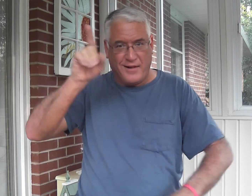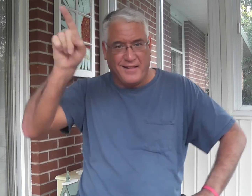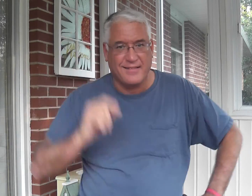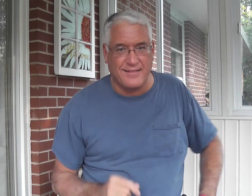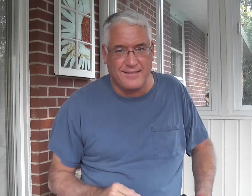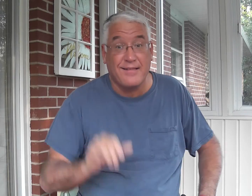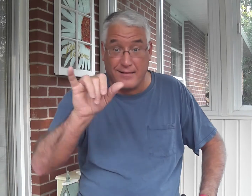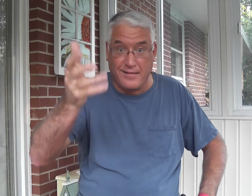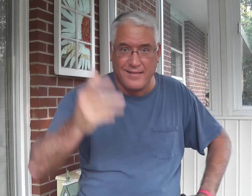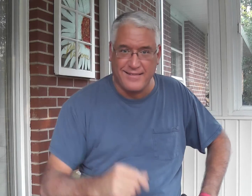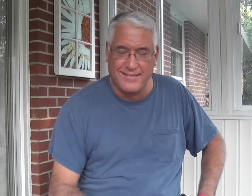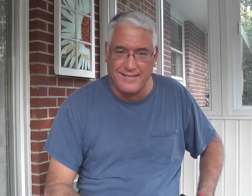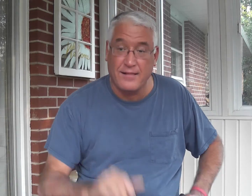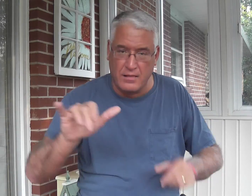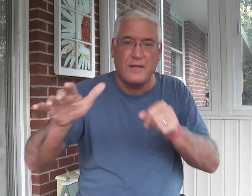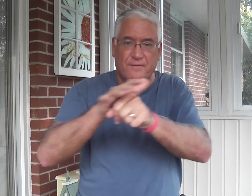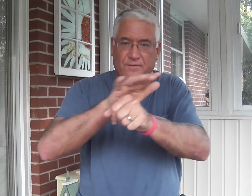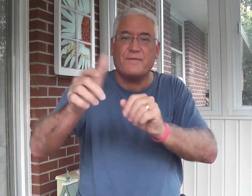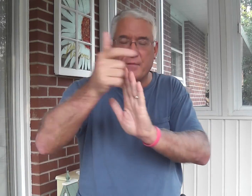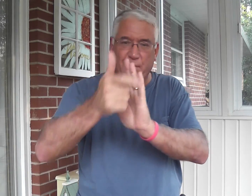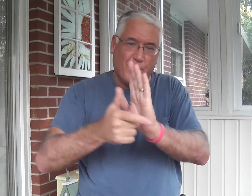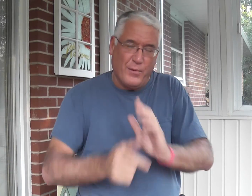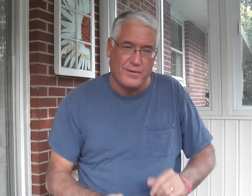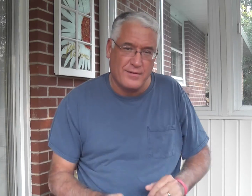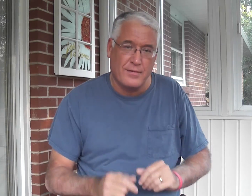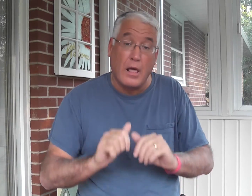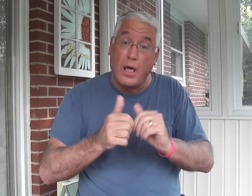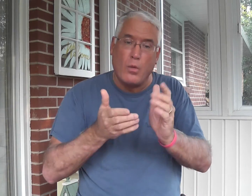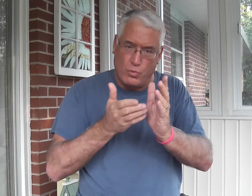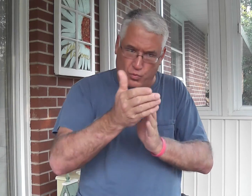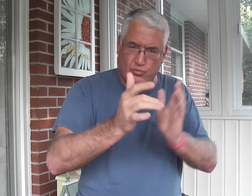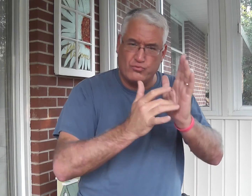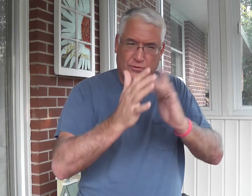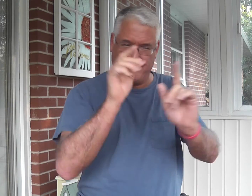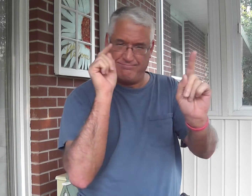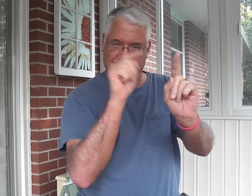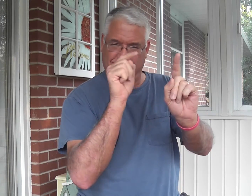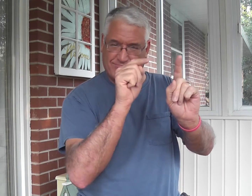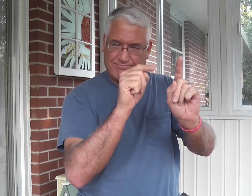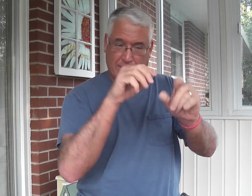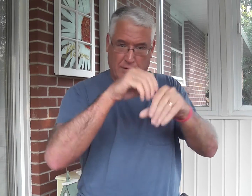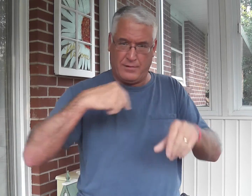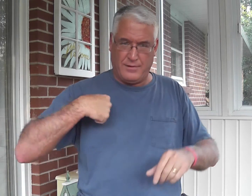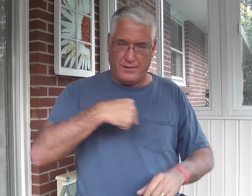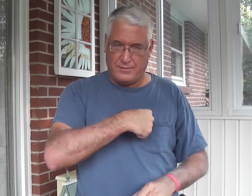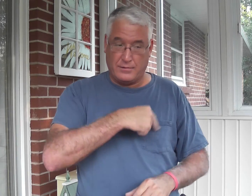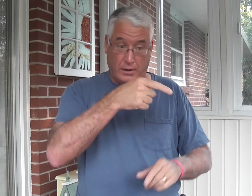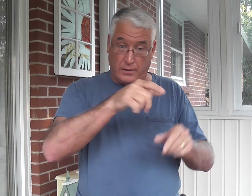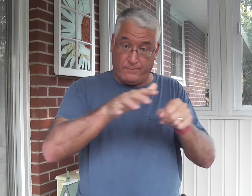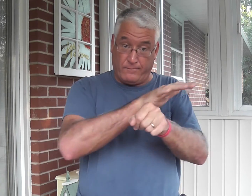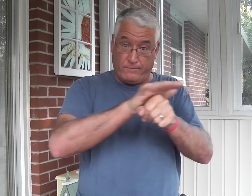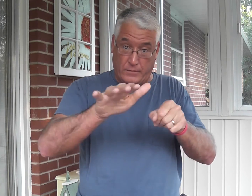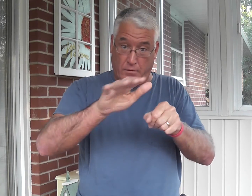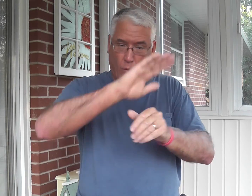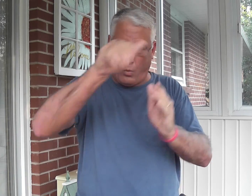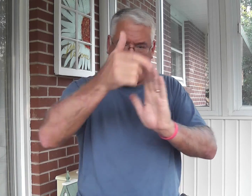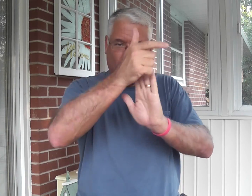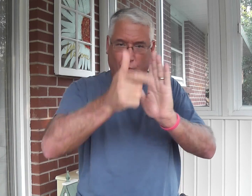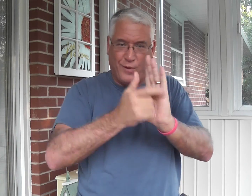hearts, our faith in God. And that fulfills the law through Jesus Christ, who did it for us.